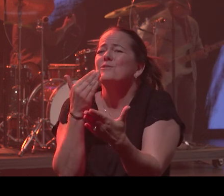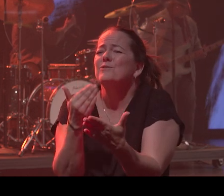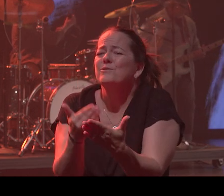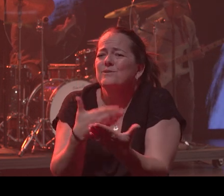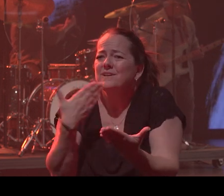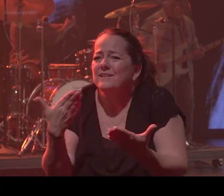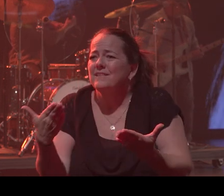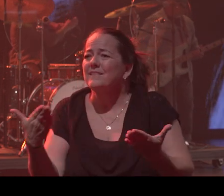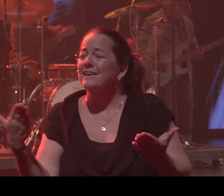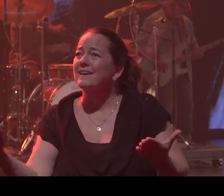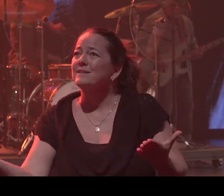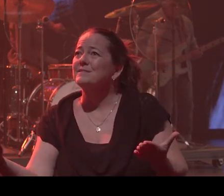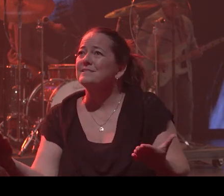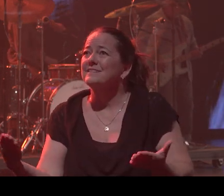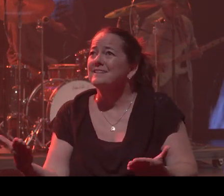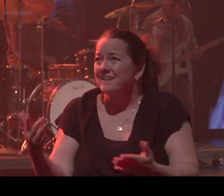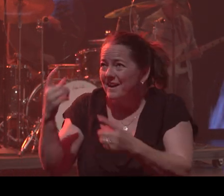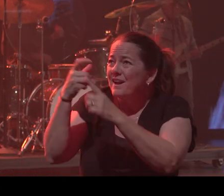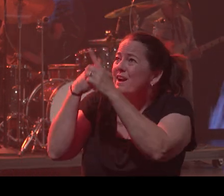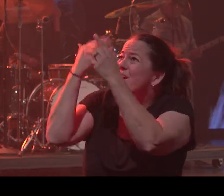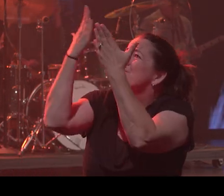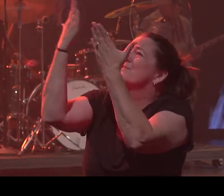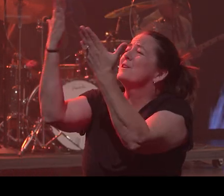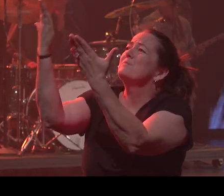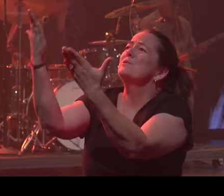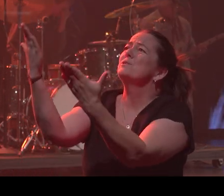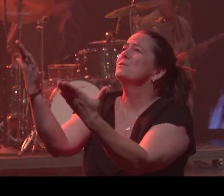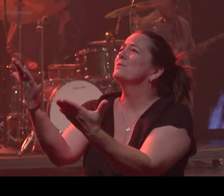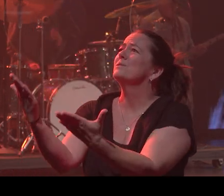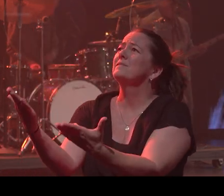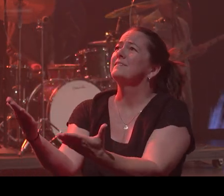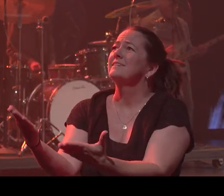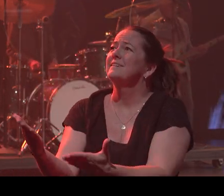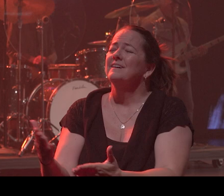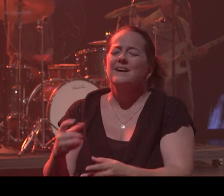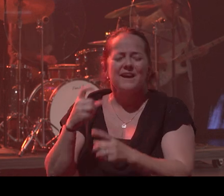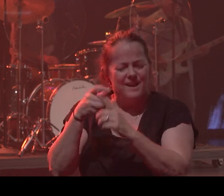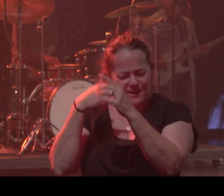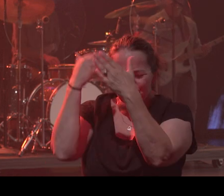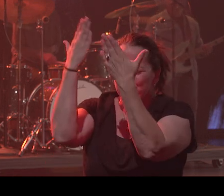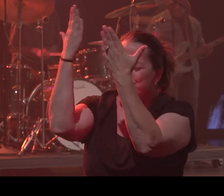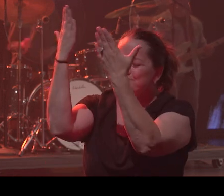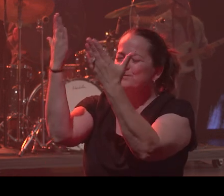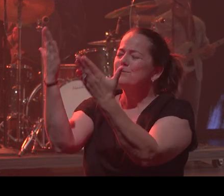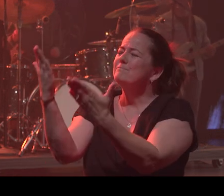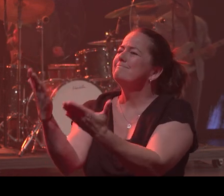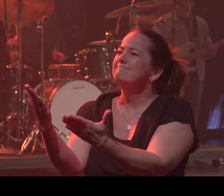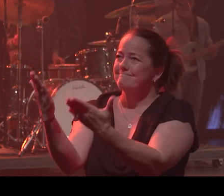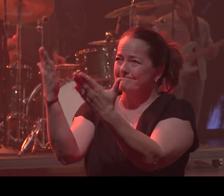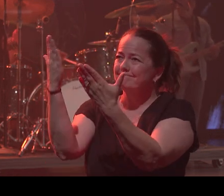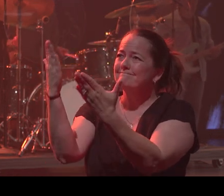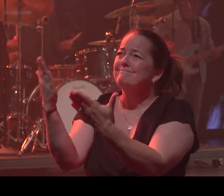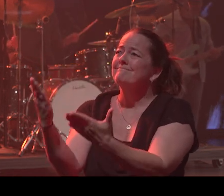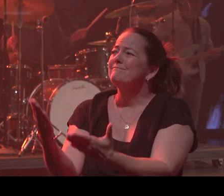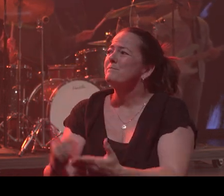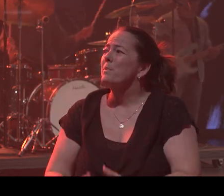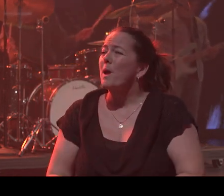things, they come from you. Yes, they do. So open my